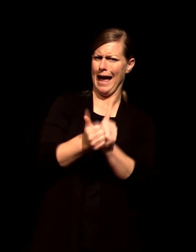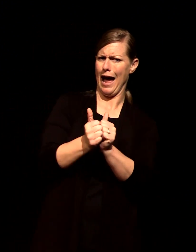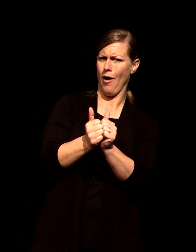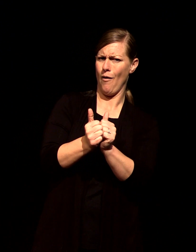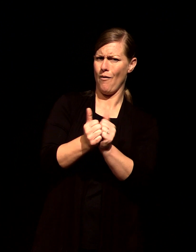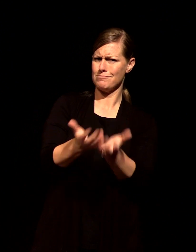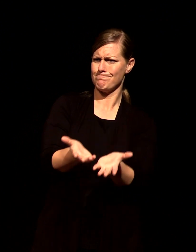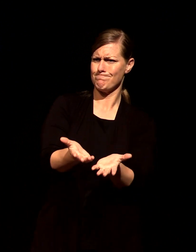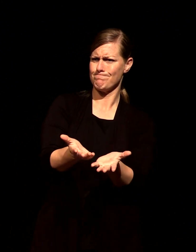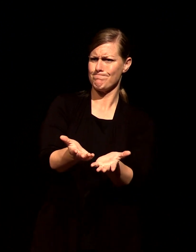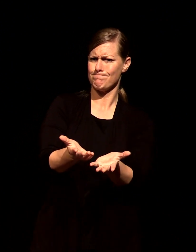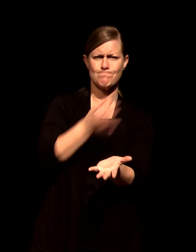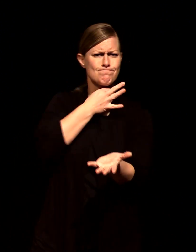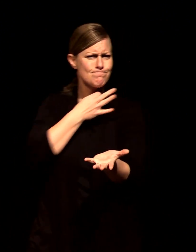fill in the blank